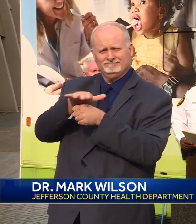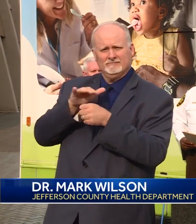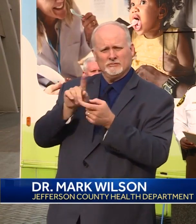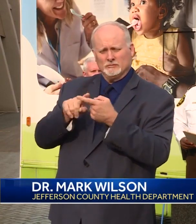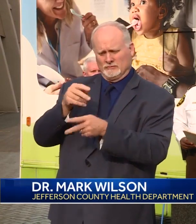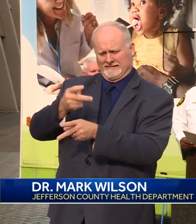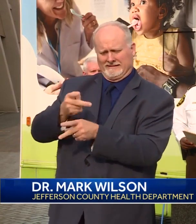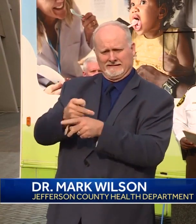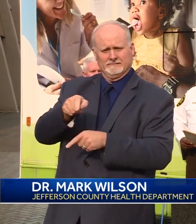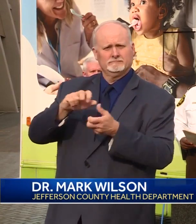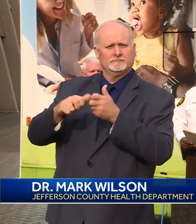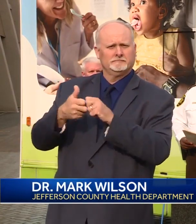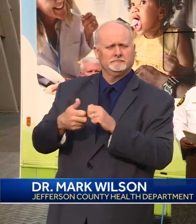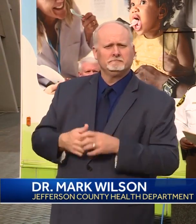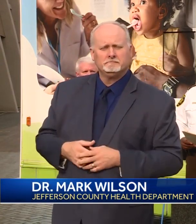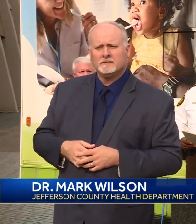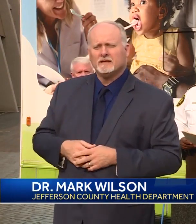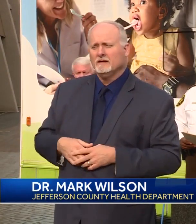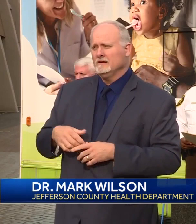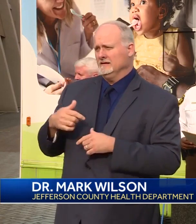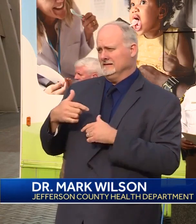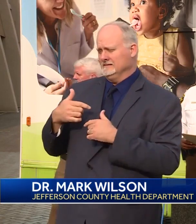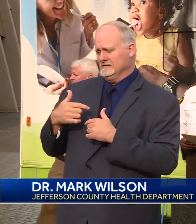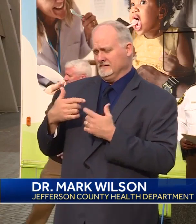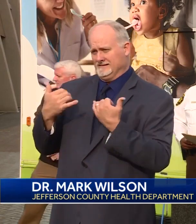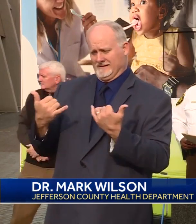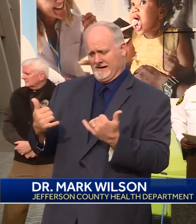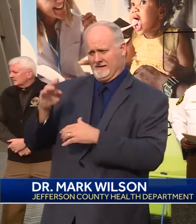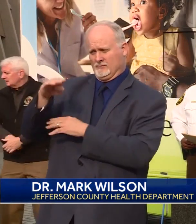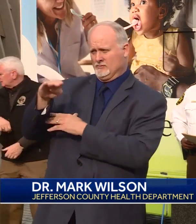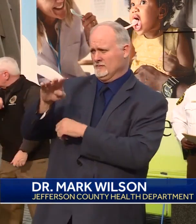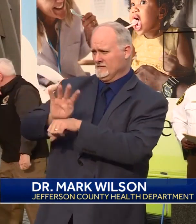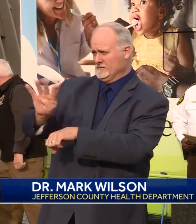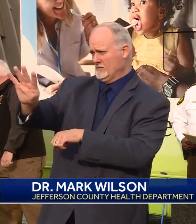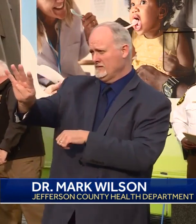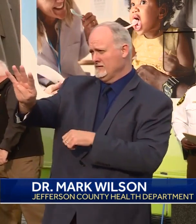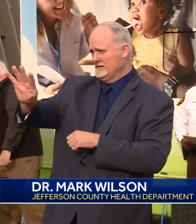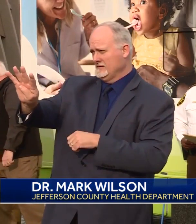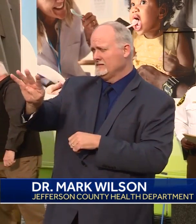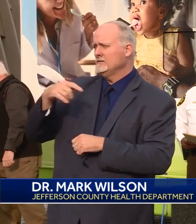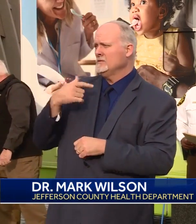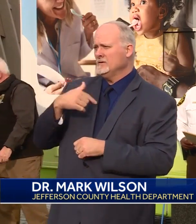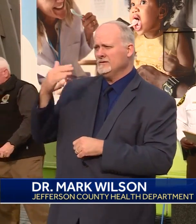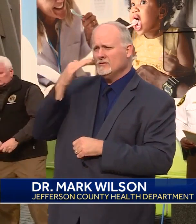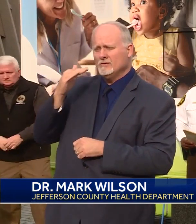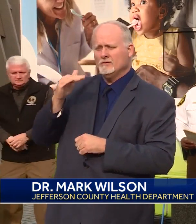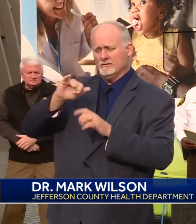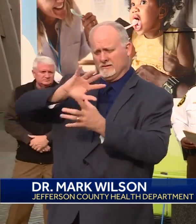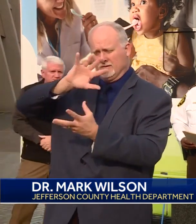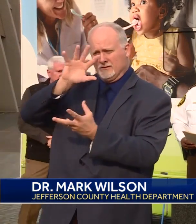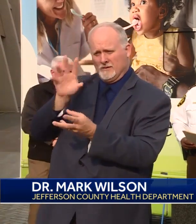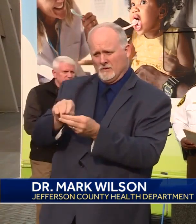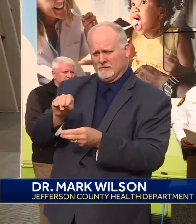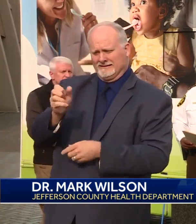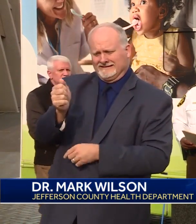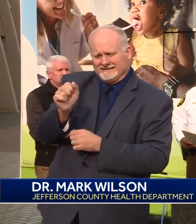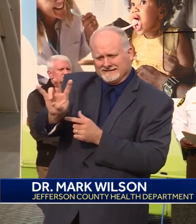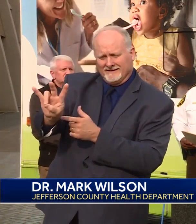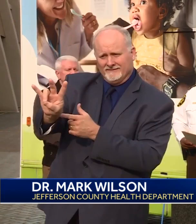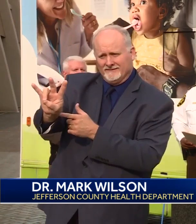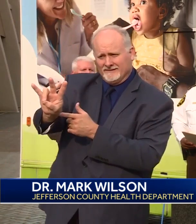address this problem. As of 4 o'clock this afternoon, we are aware of 17